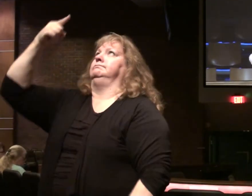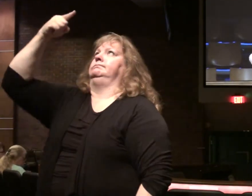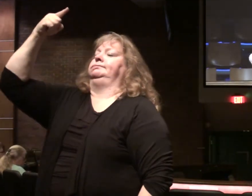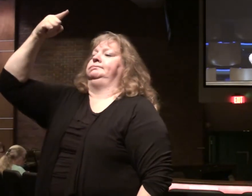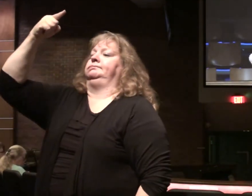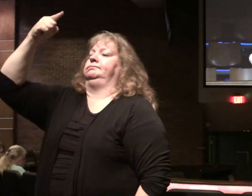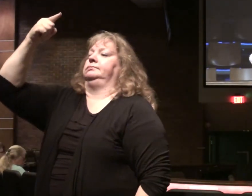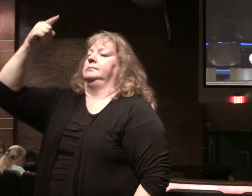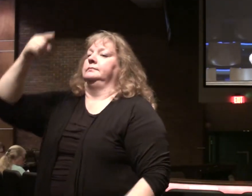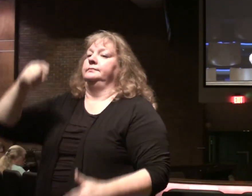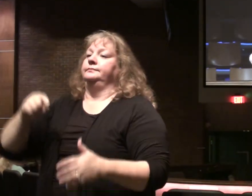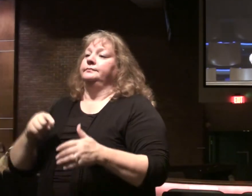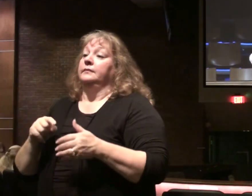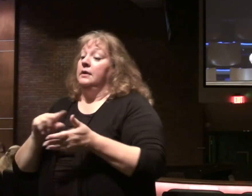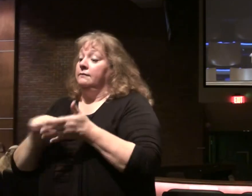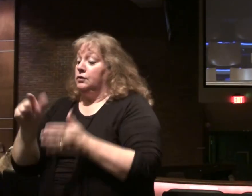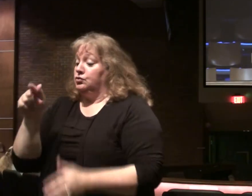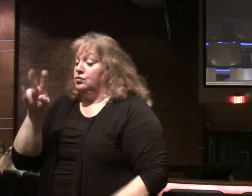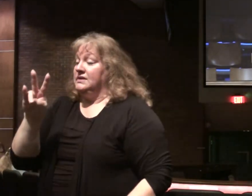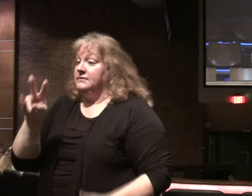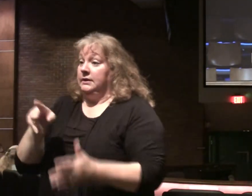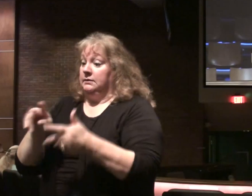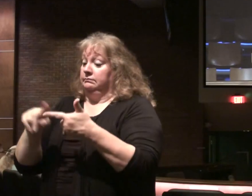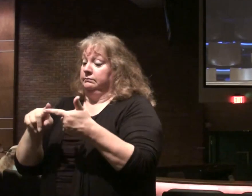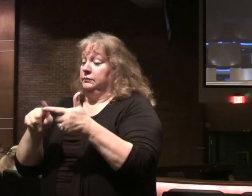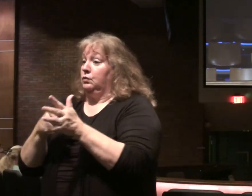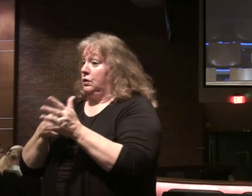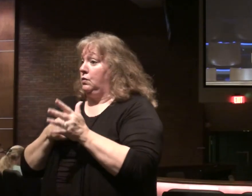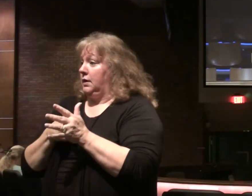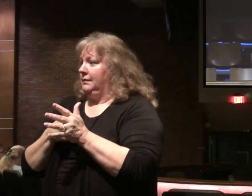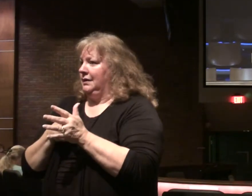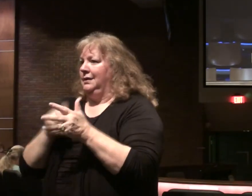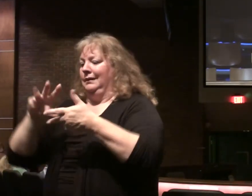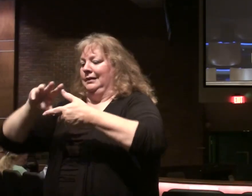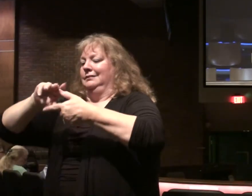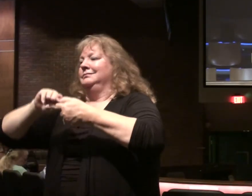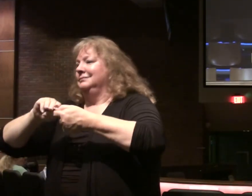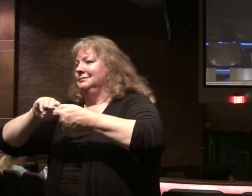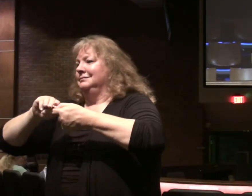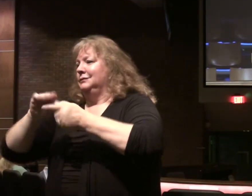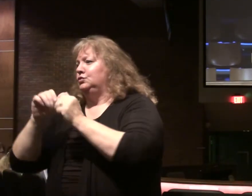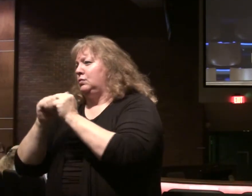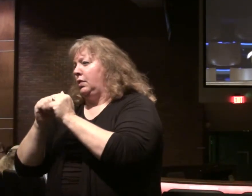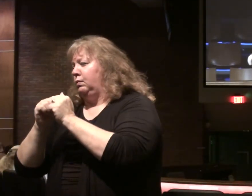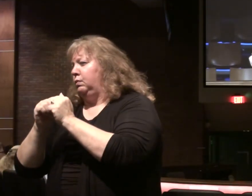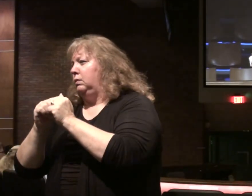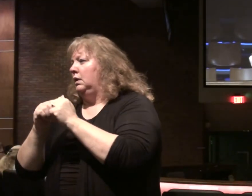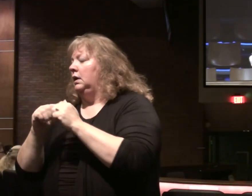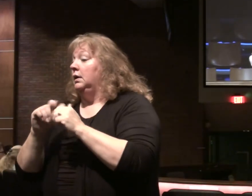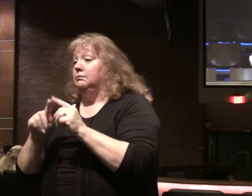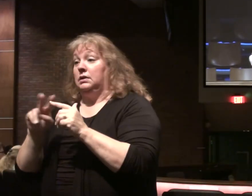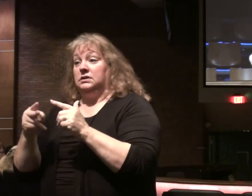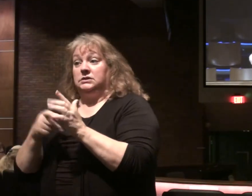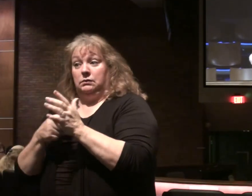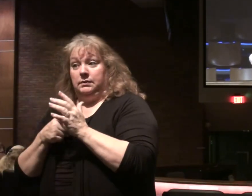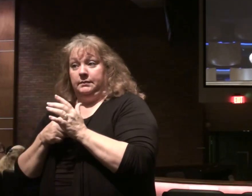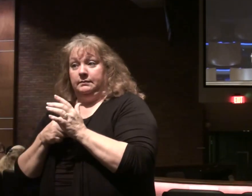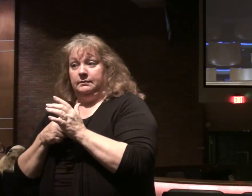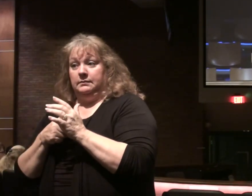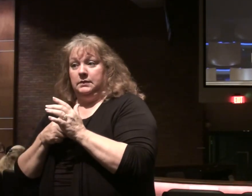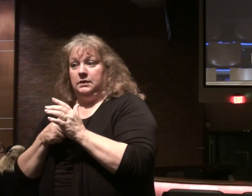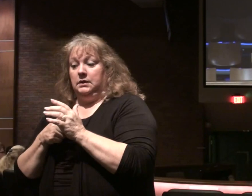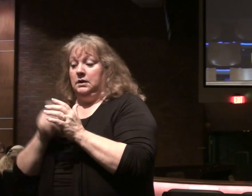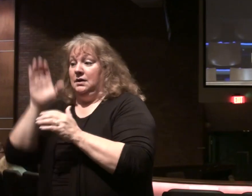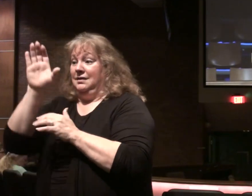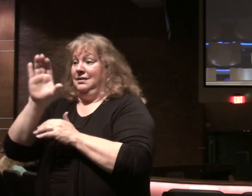Building on this. verse 27. The second requirement. They don't really go together. There's overlap in these. So the second requirement is. You must carry